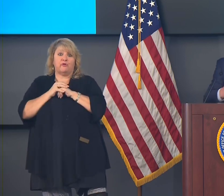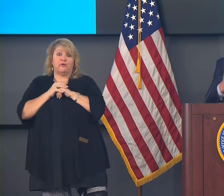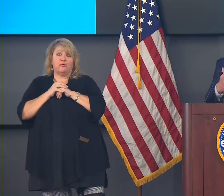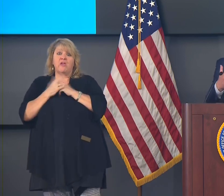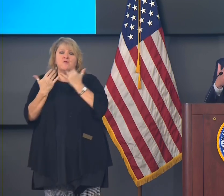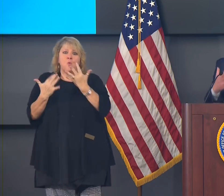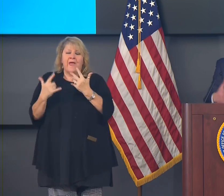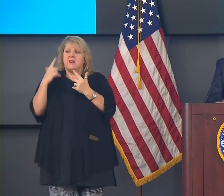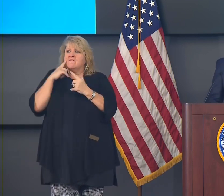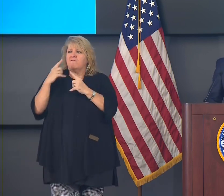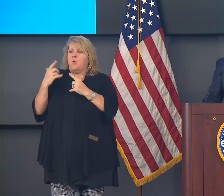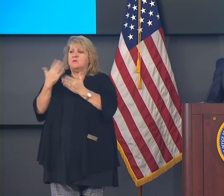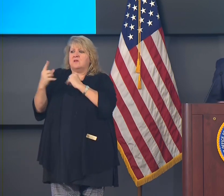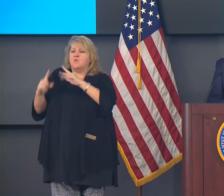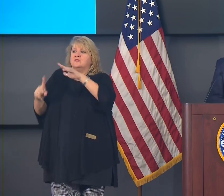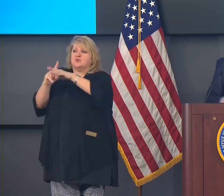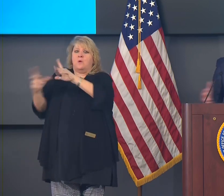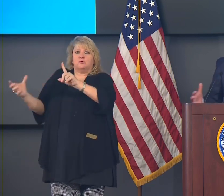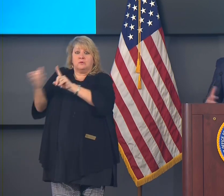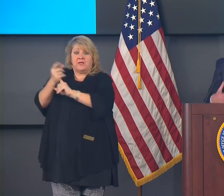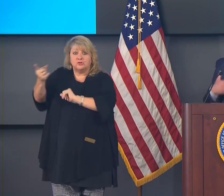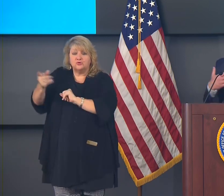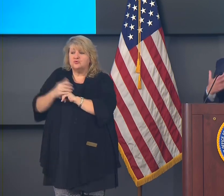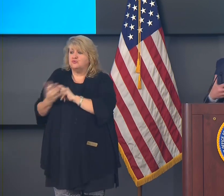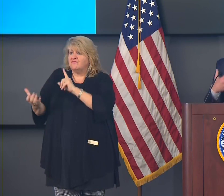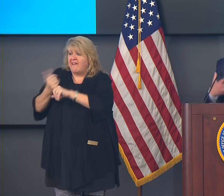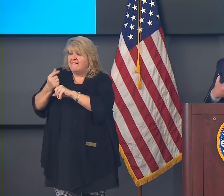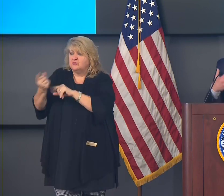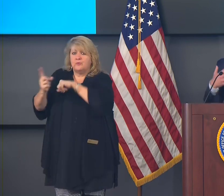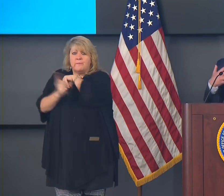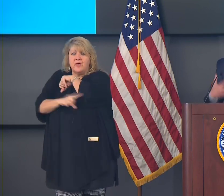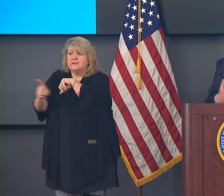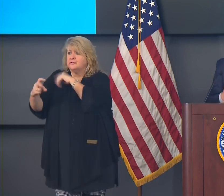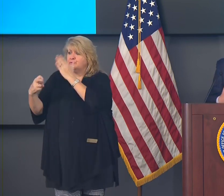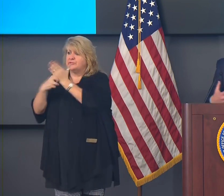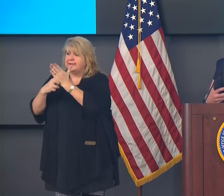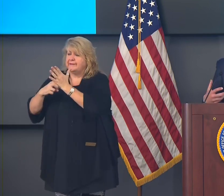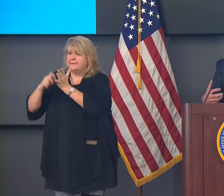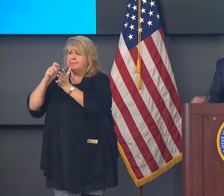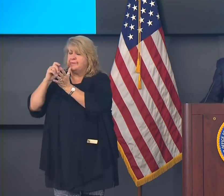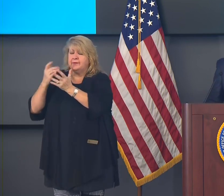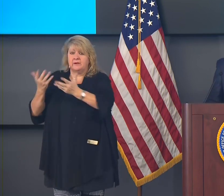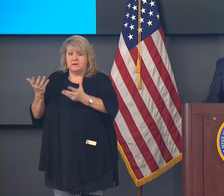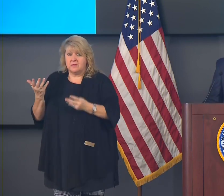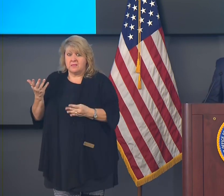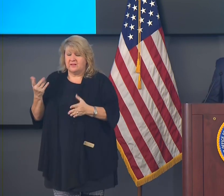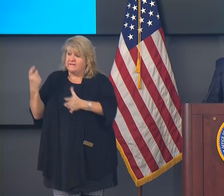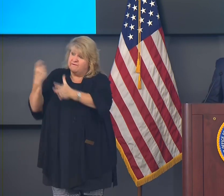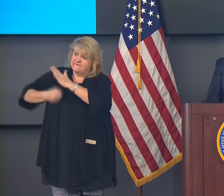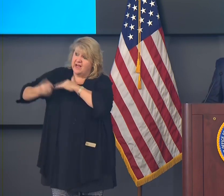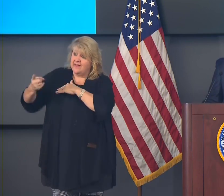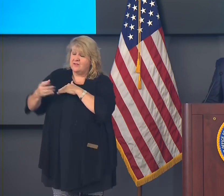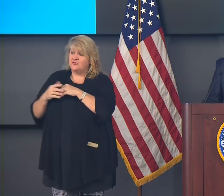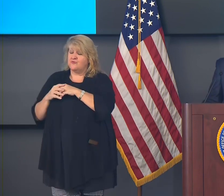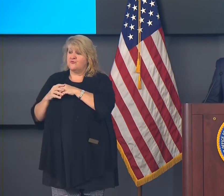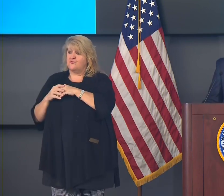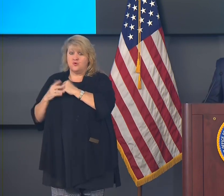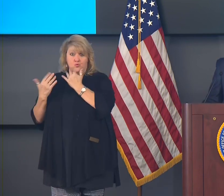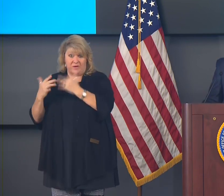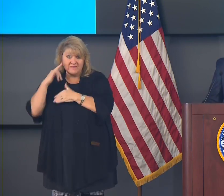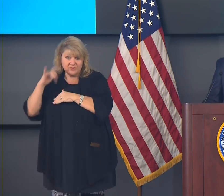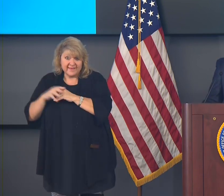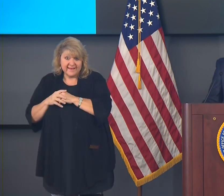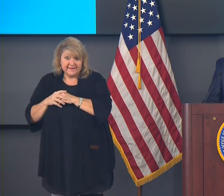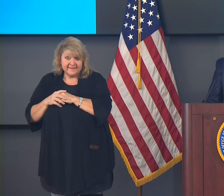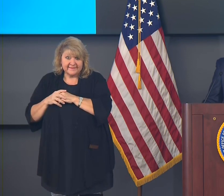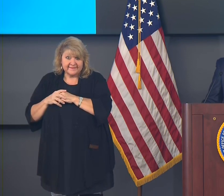not doing any enforcement. But we're going to have to have people doing this because it's the right thing to do. And they're just going to